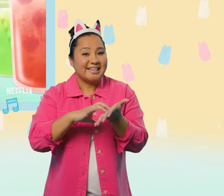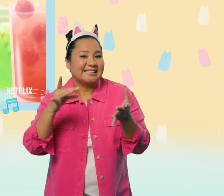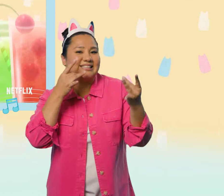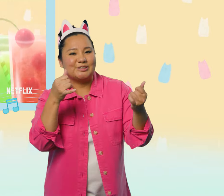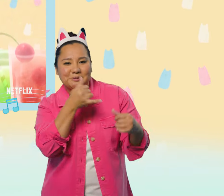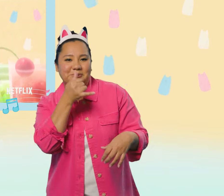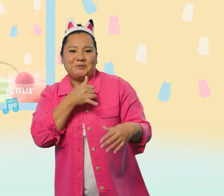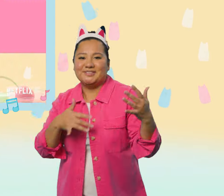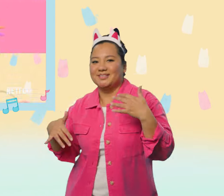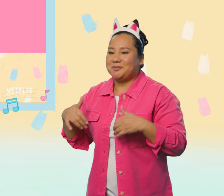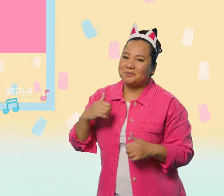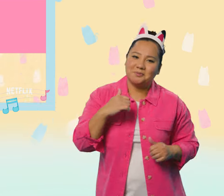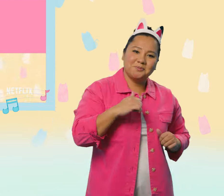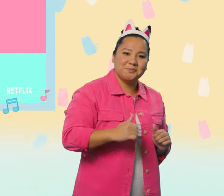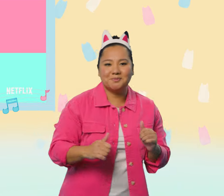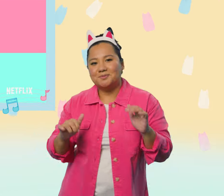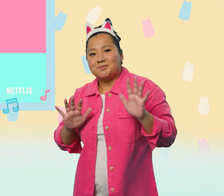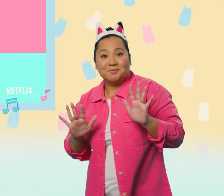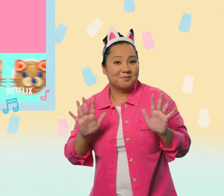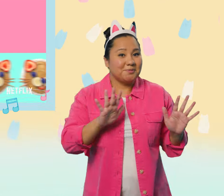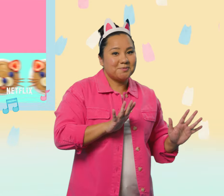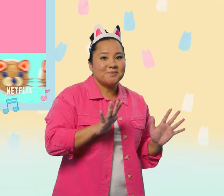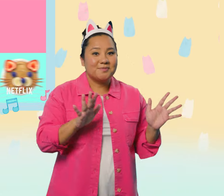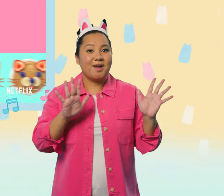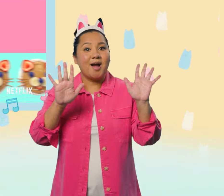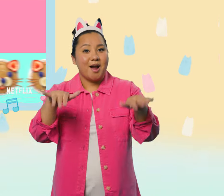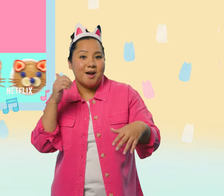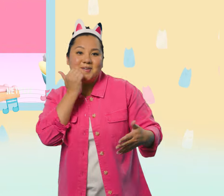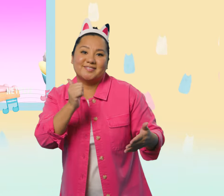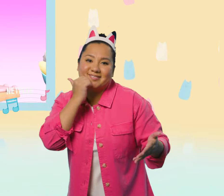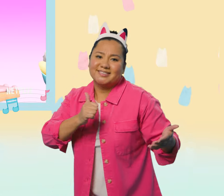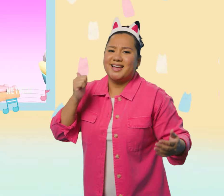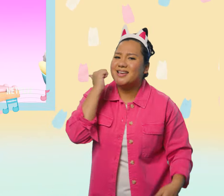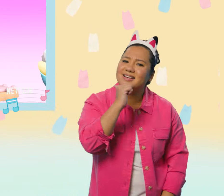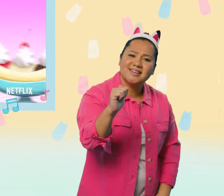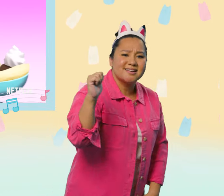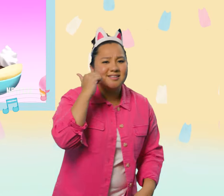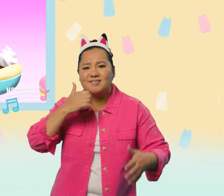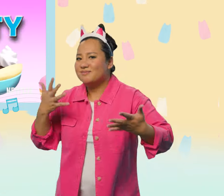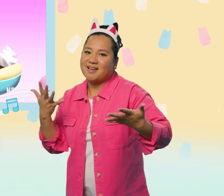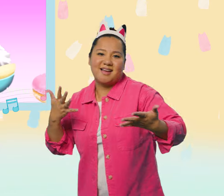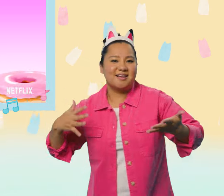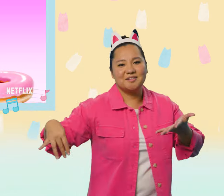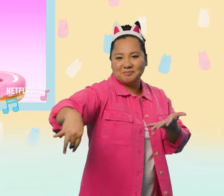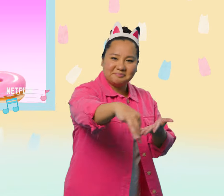-hoo-hoo-hoo-hoo-hoo! Every day is a sprinkle